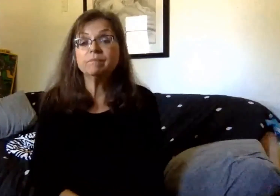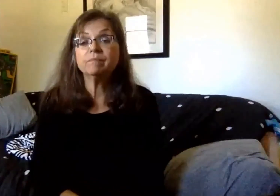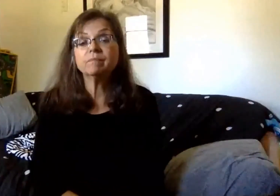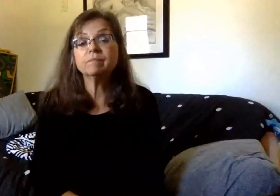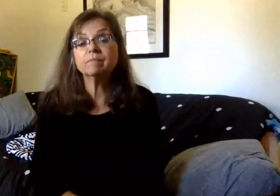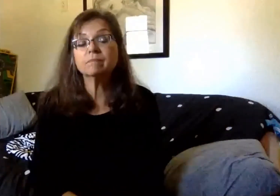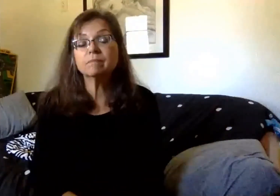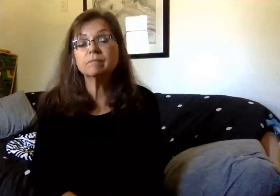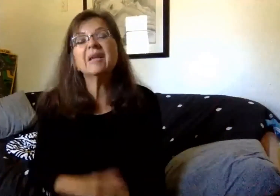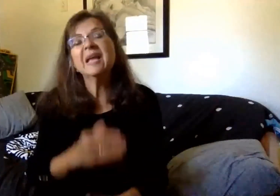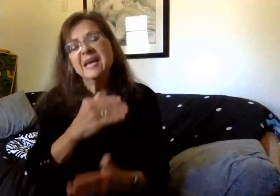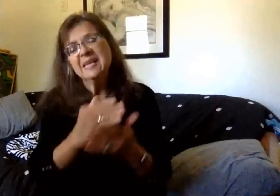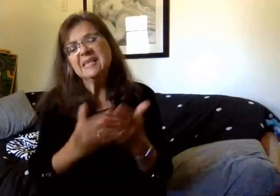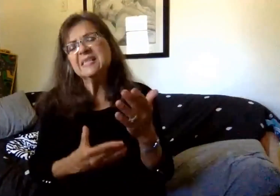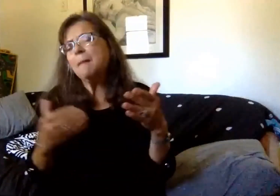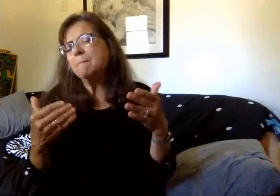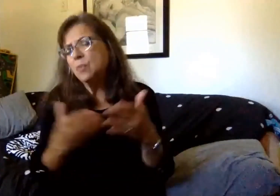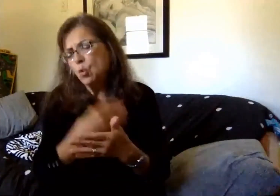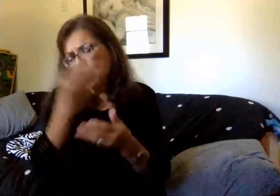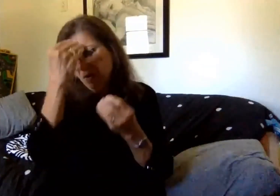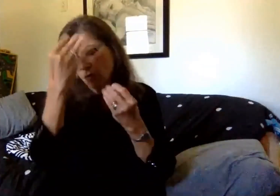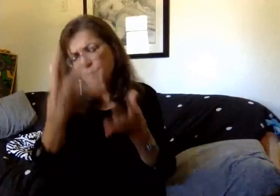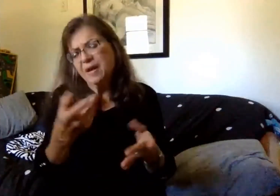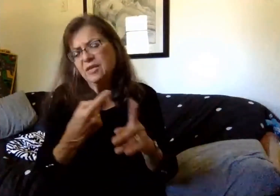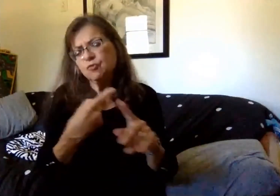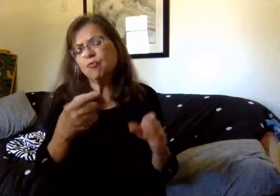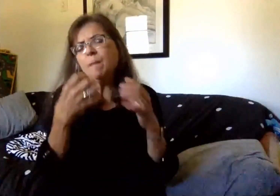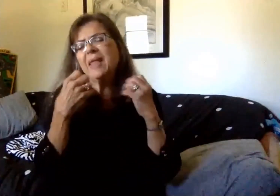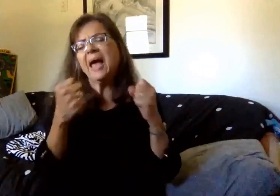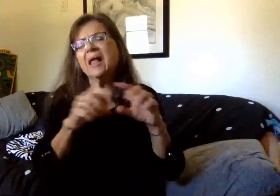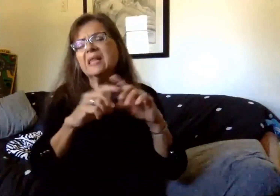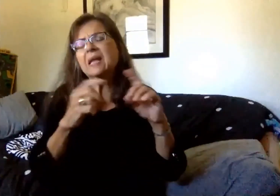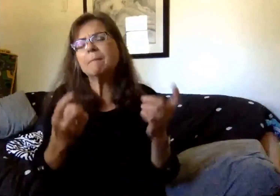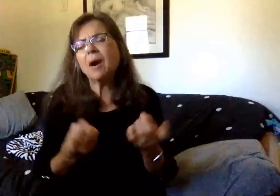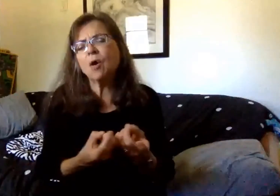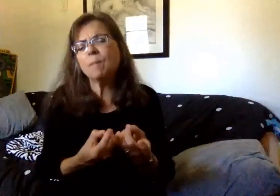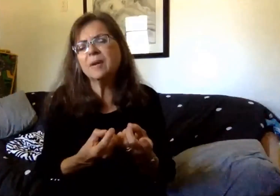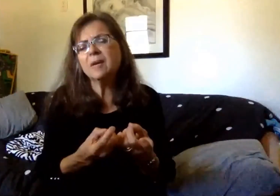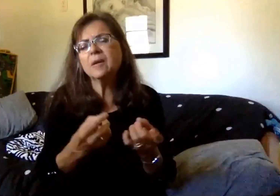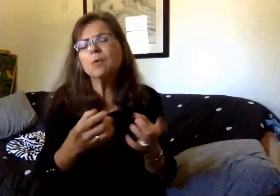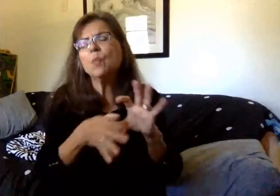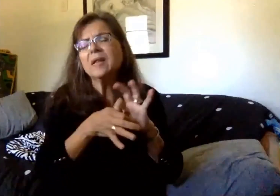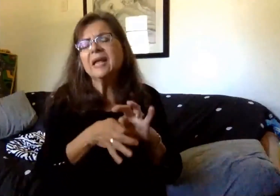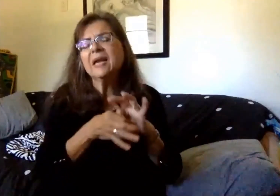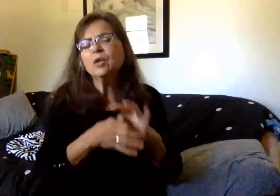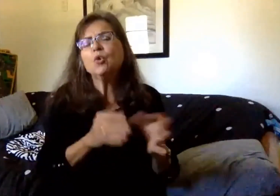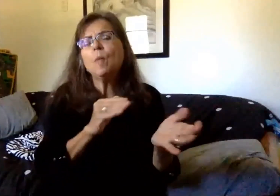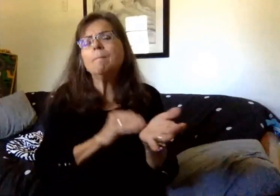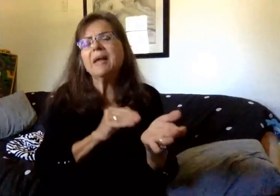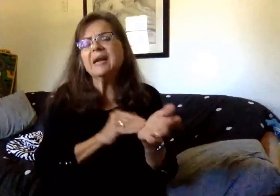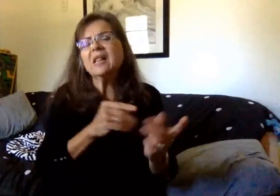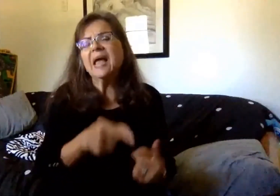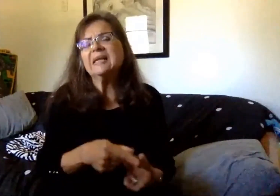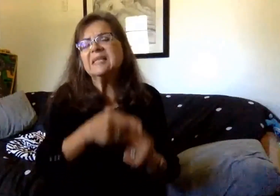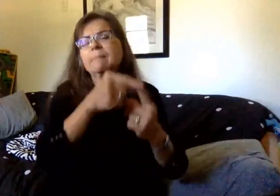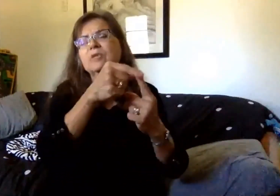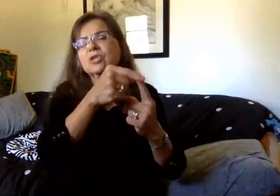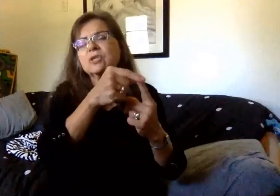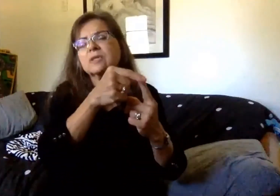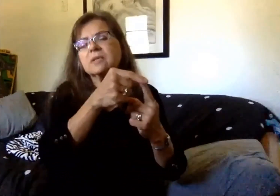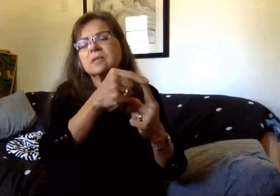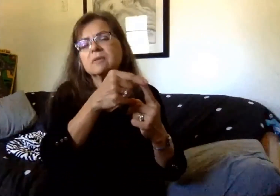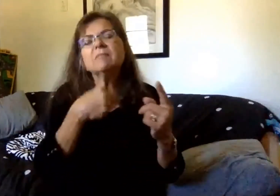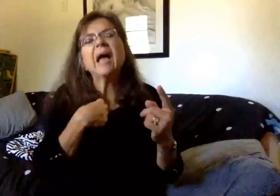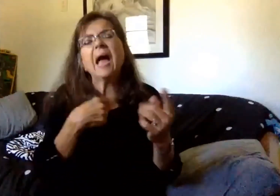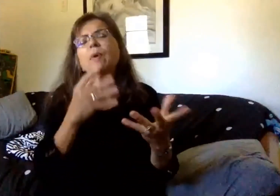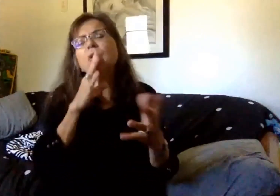Some of the new guidance from the County Health Department this week was around medical exemptions for students wearing masks. So I'd